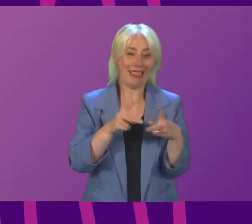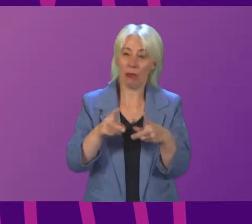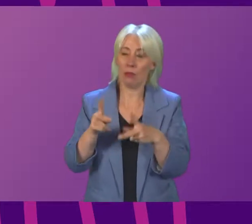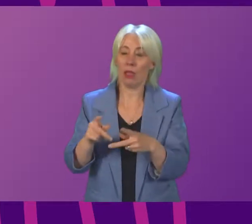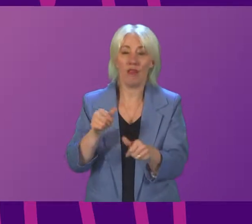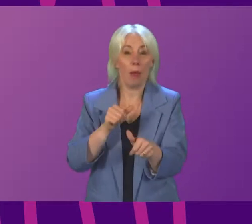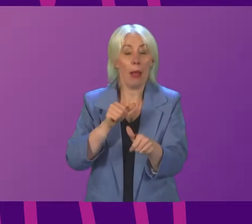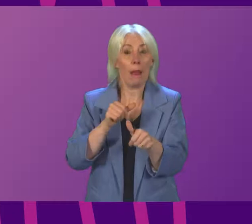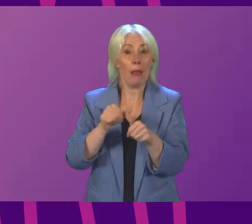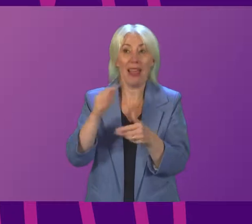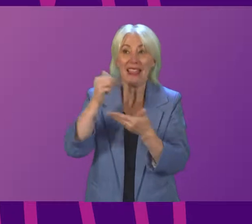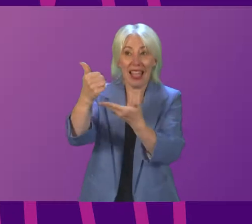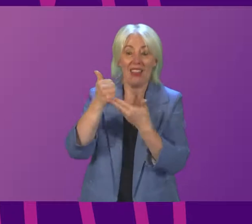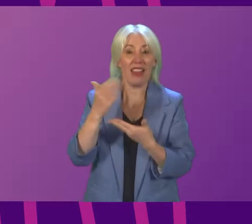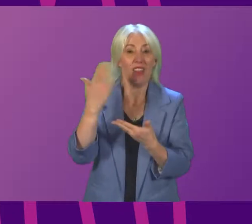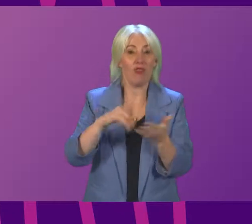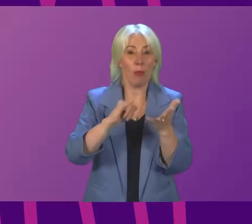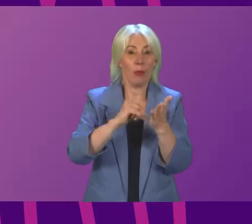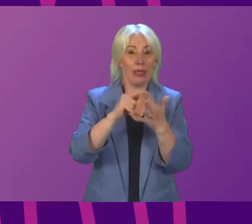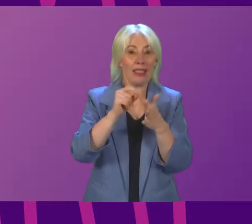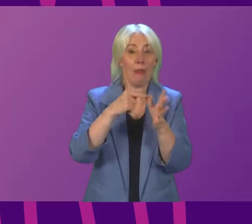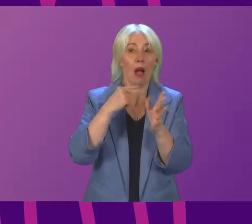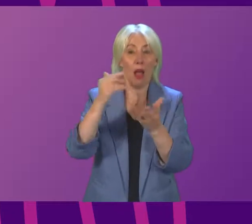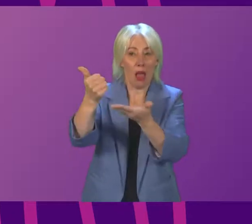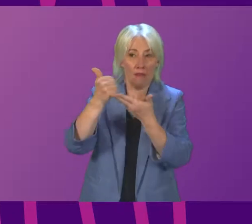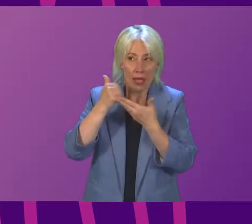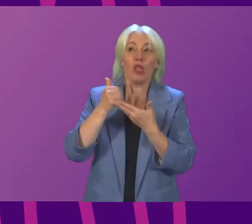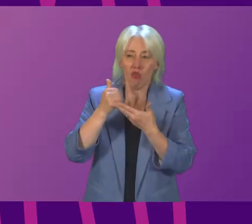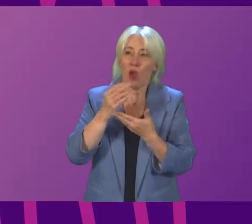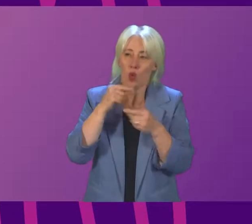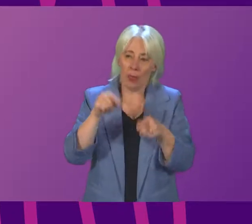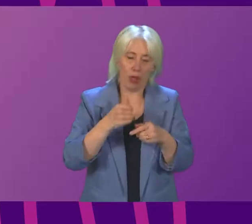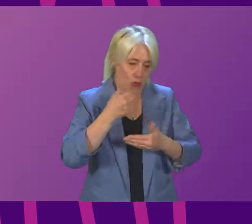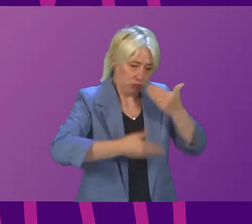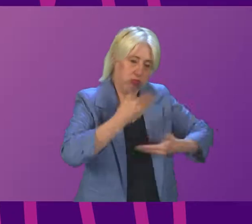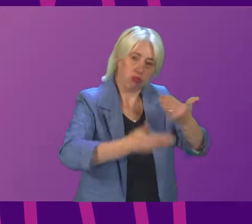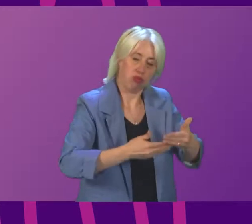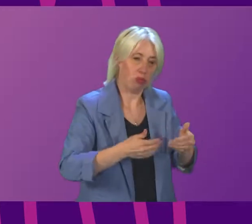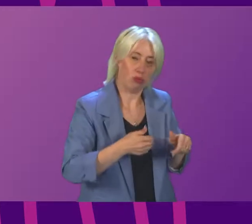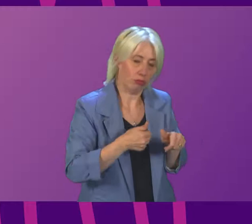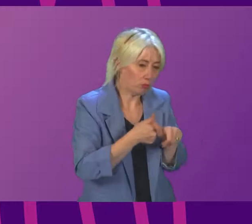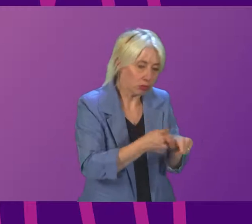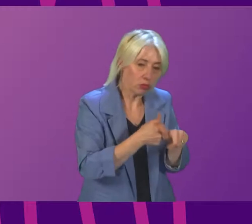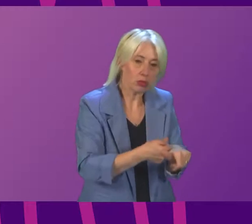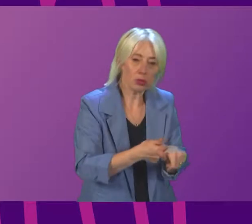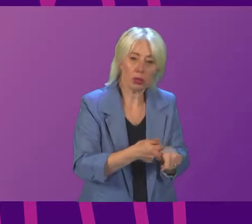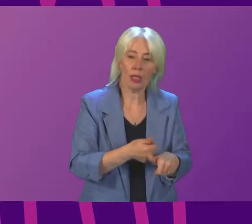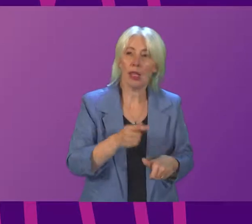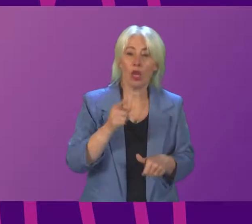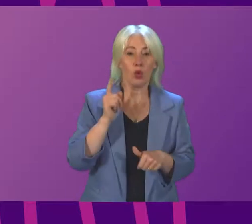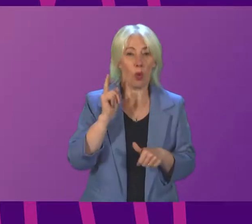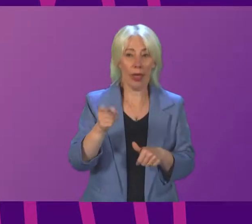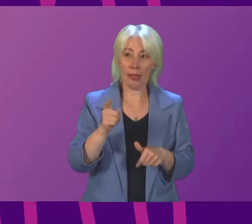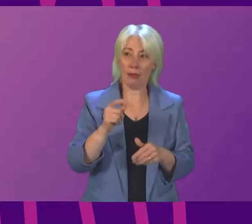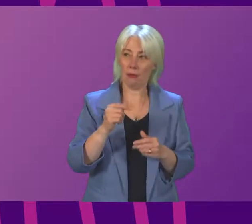advice that SIPA can provide for us, and obviously that is the subject of an exercise